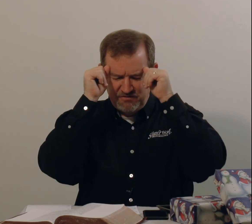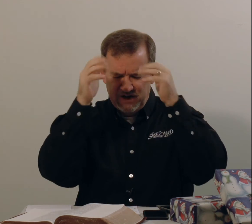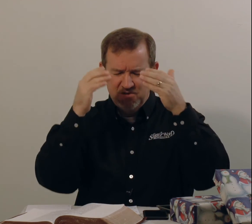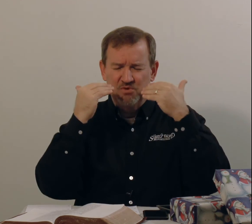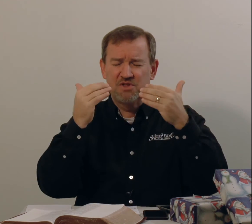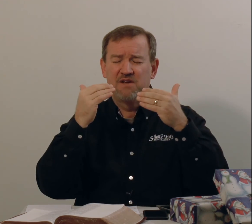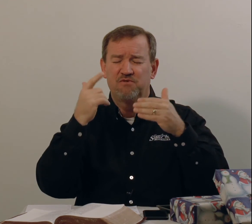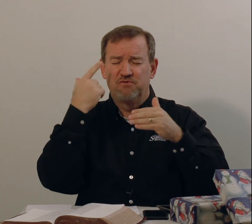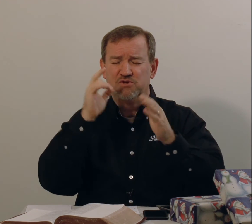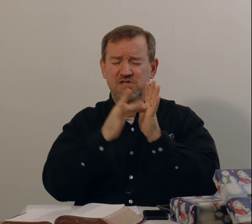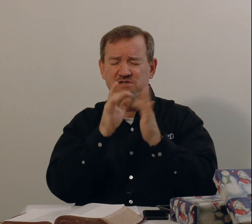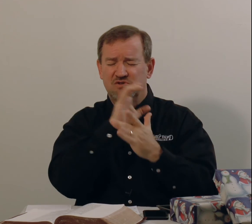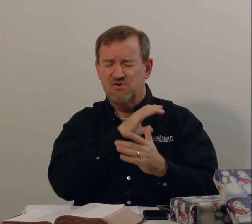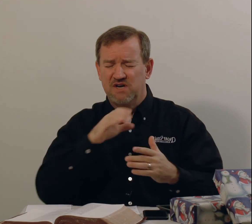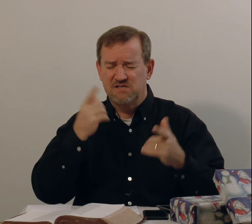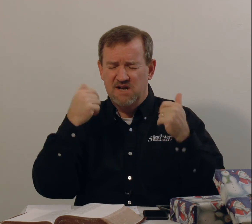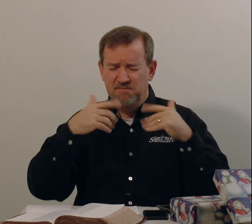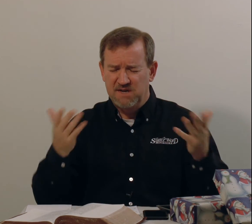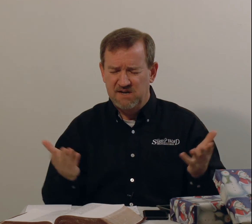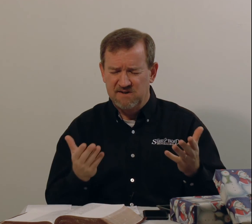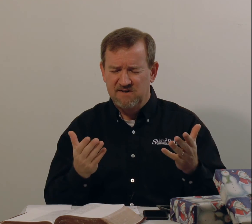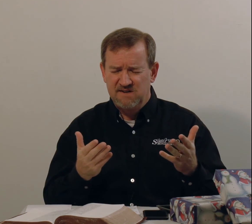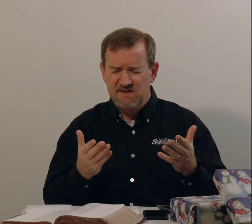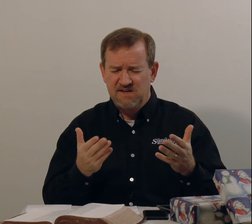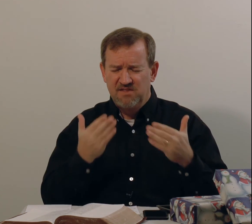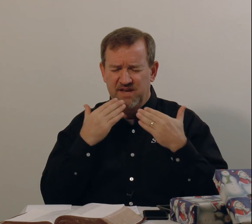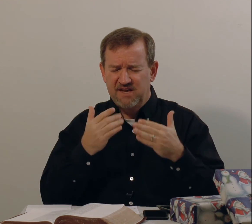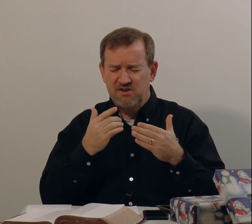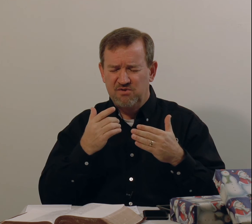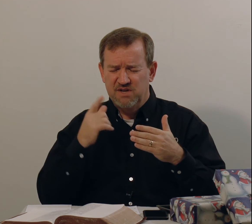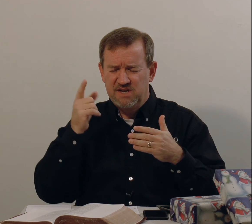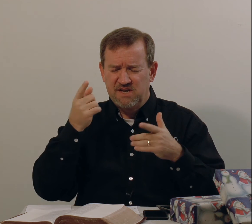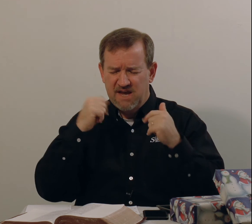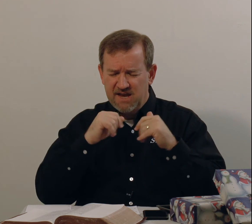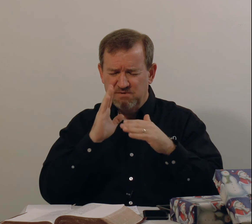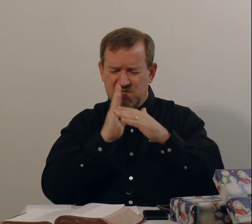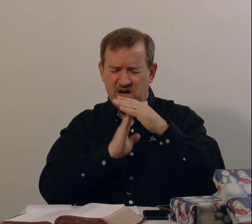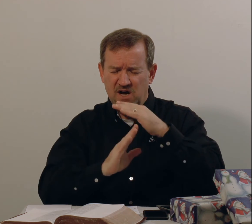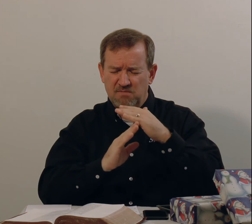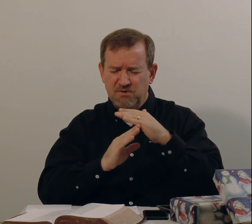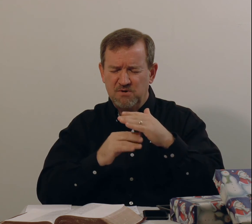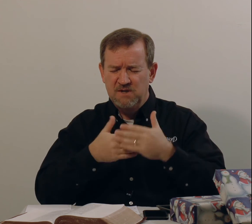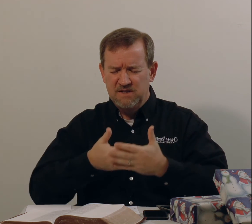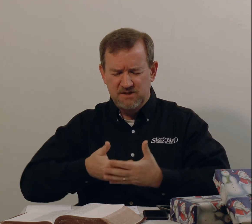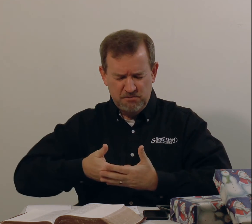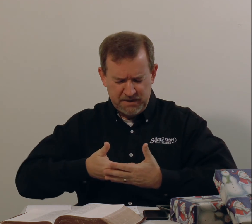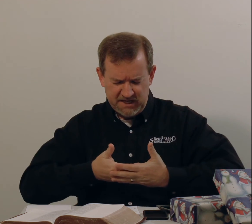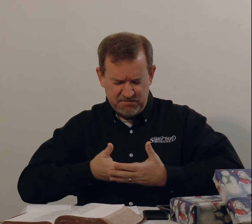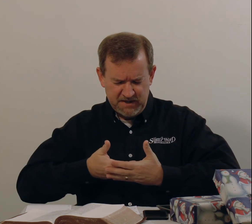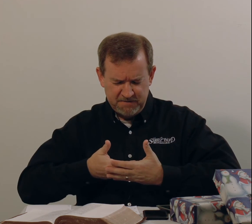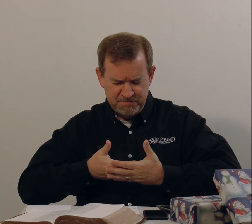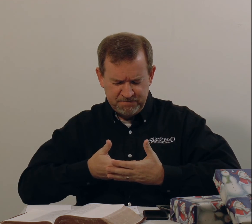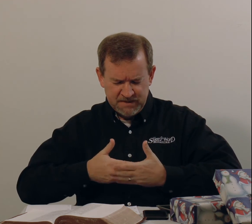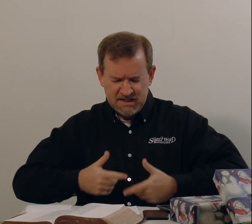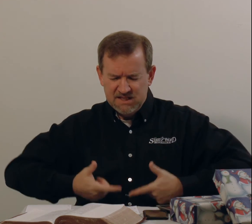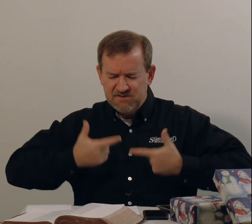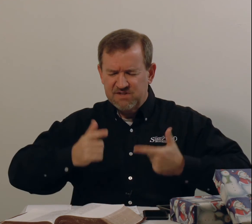Father, we're thankful for Jesus Christ coming here. Thank you that He came as a humble little baby. Lived